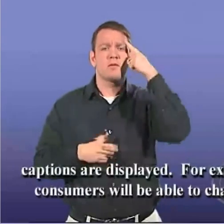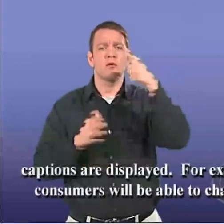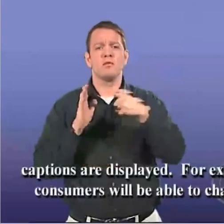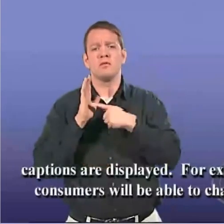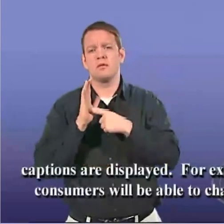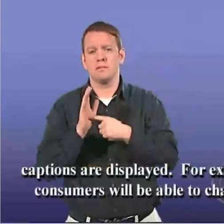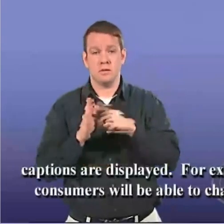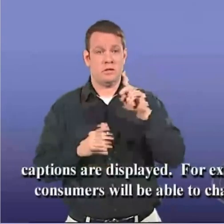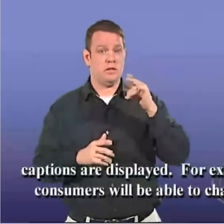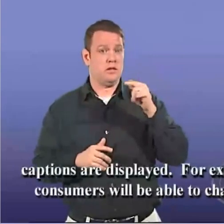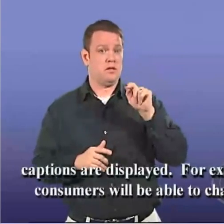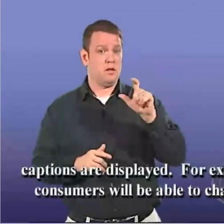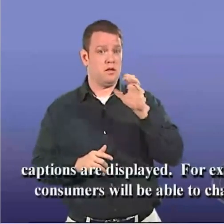closed captions are displayed.